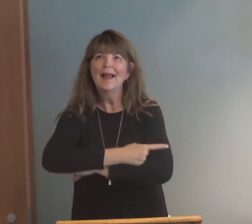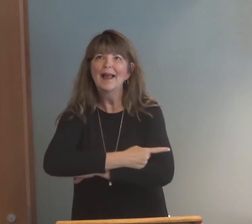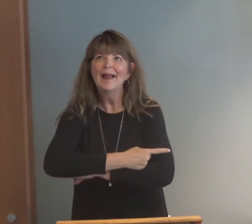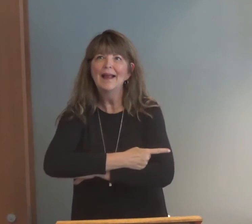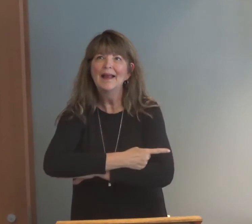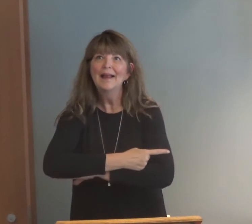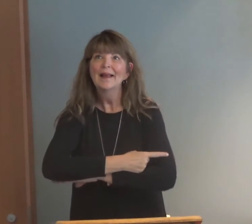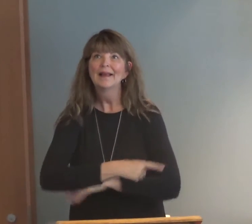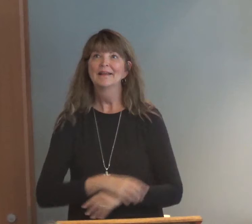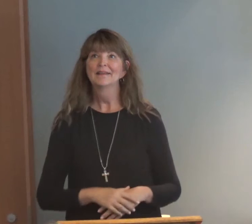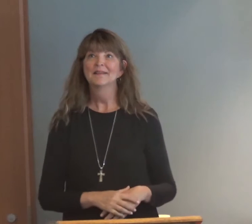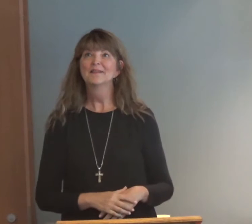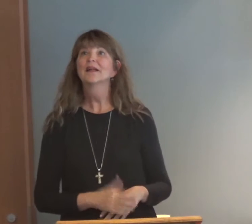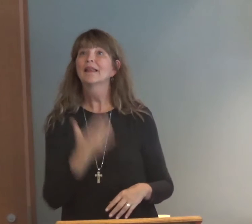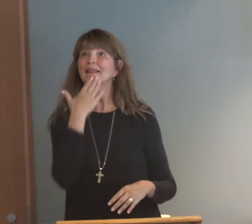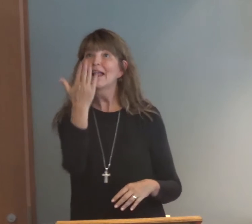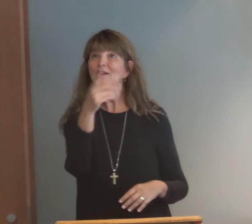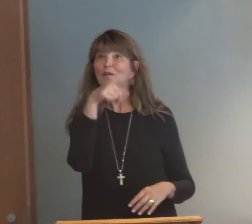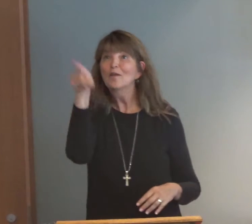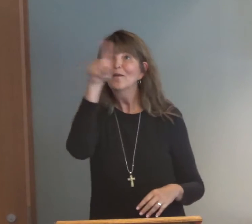We know this is Independence Day.